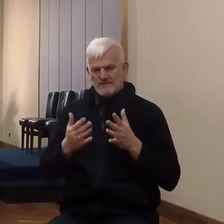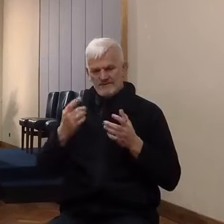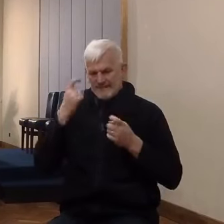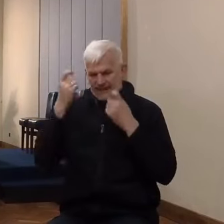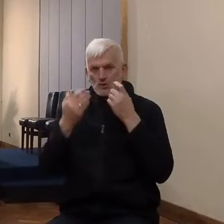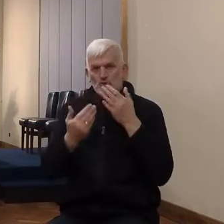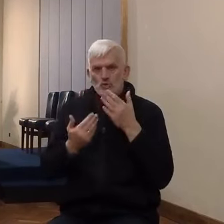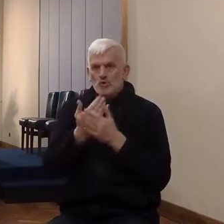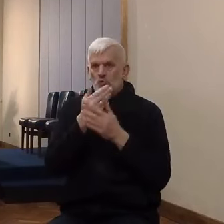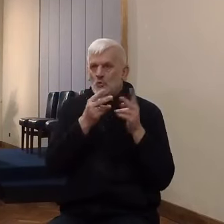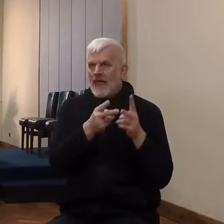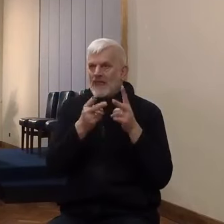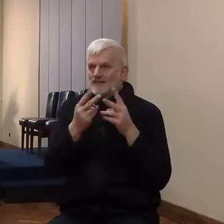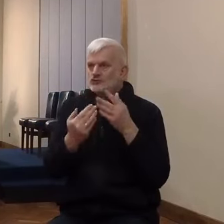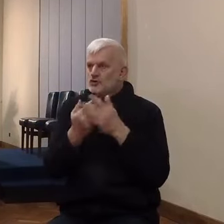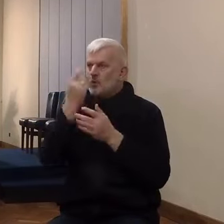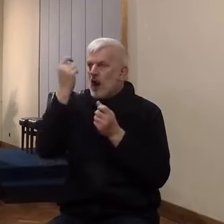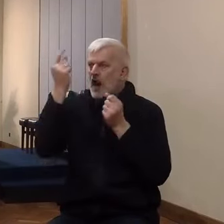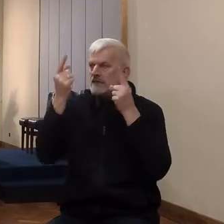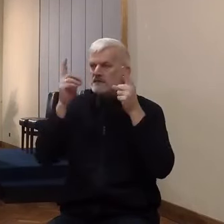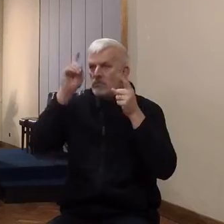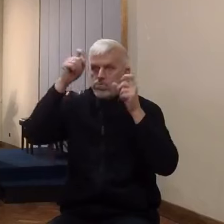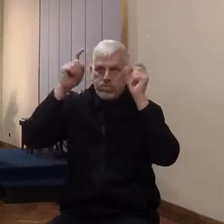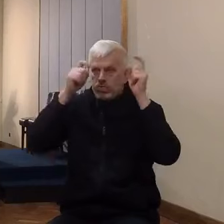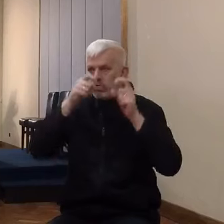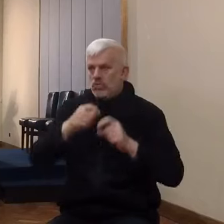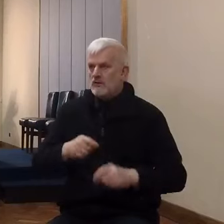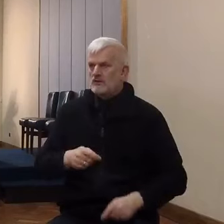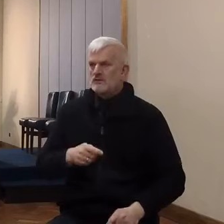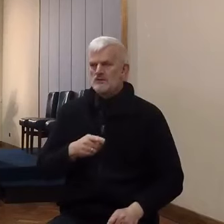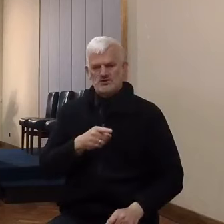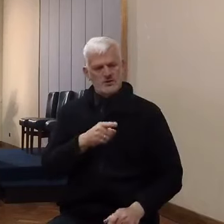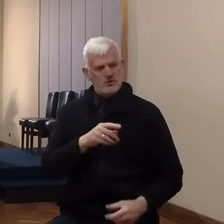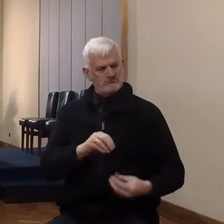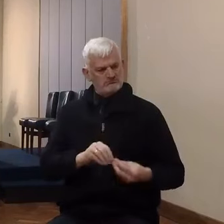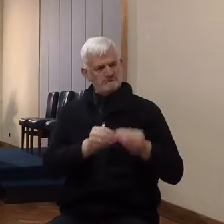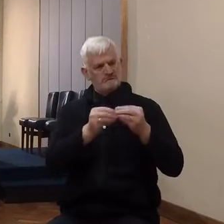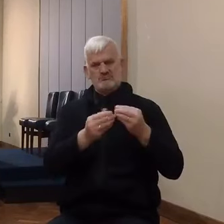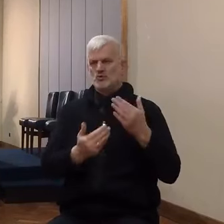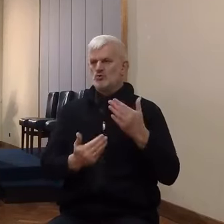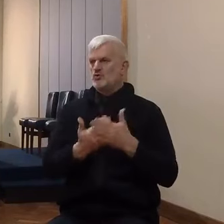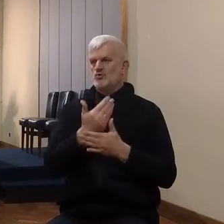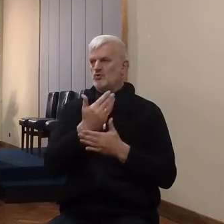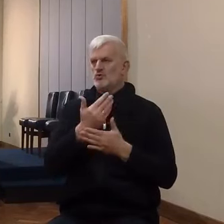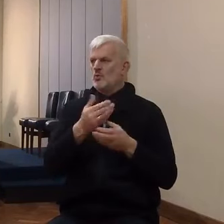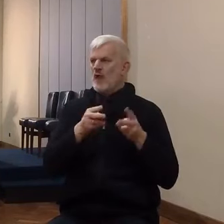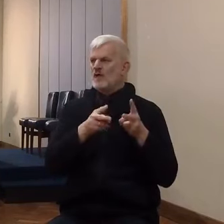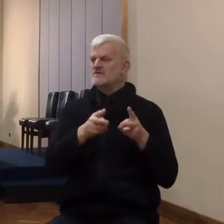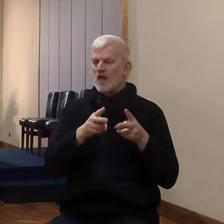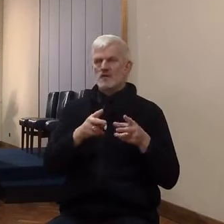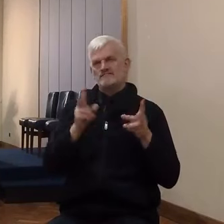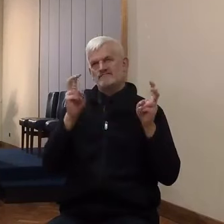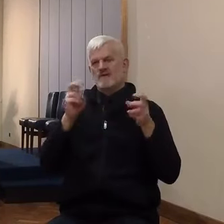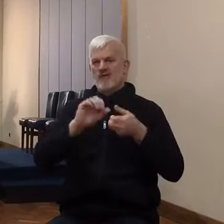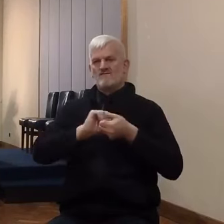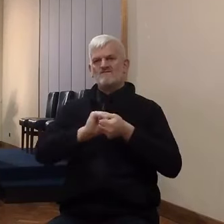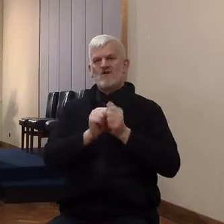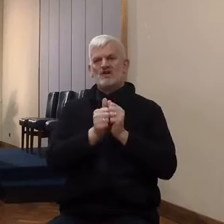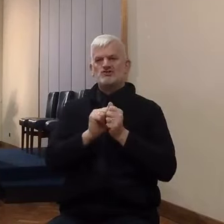new needs so they invent friendship evangelism. and such and such evangelism and entertainment evangelism